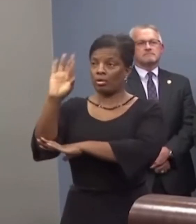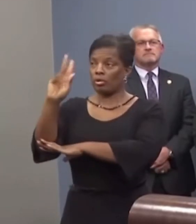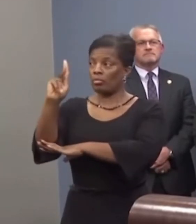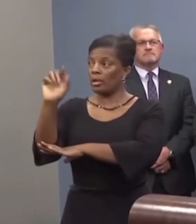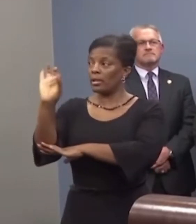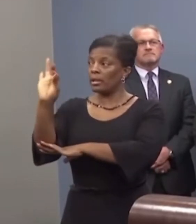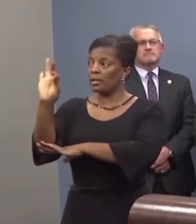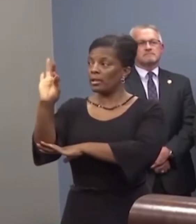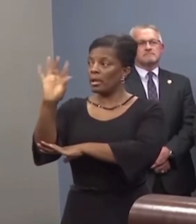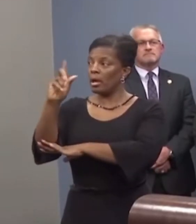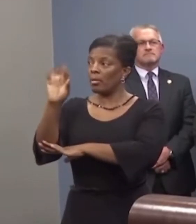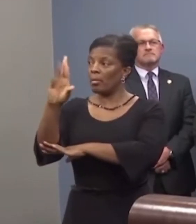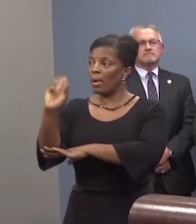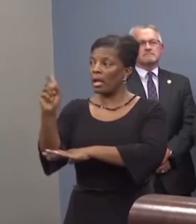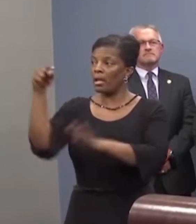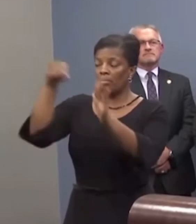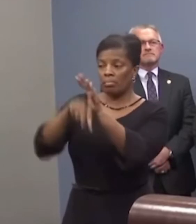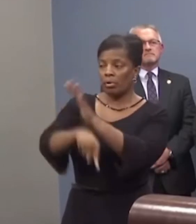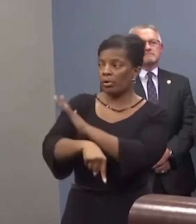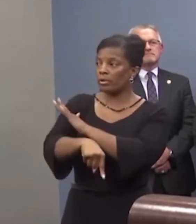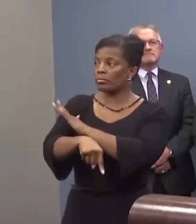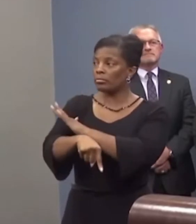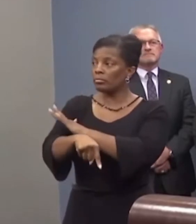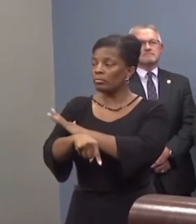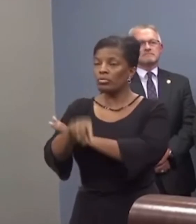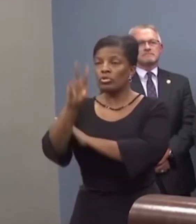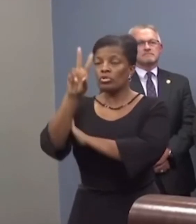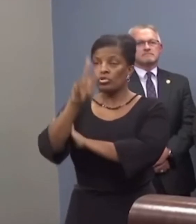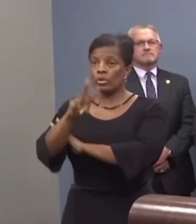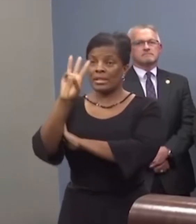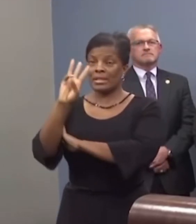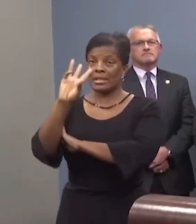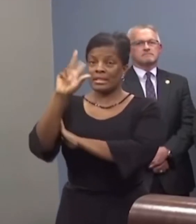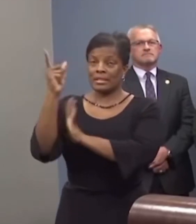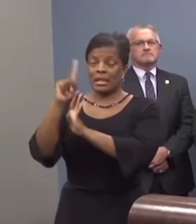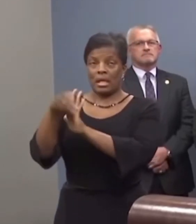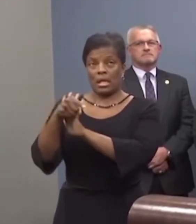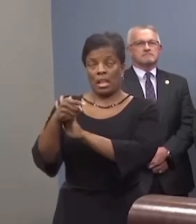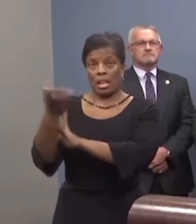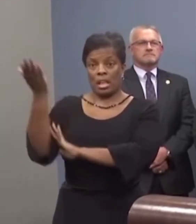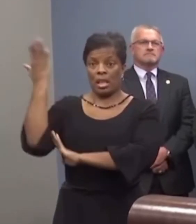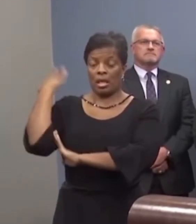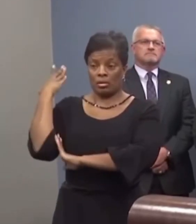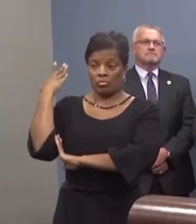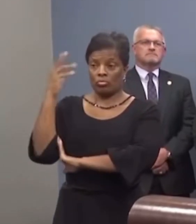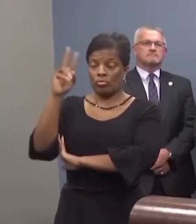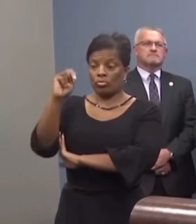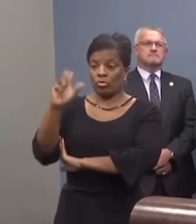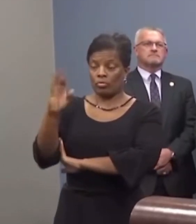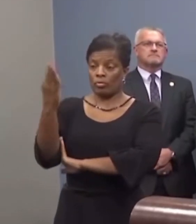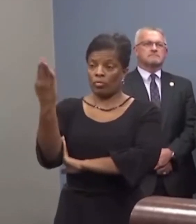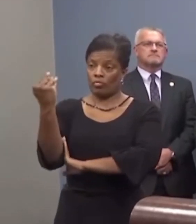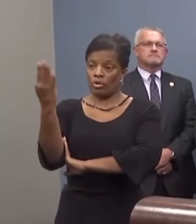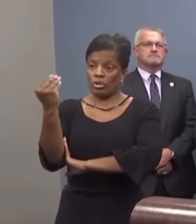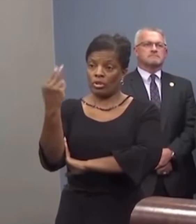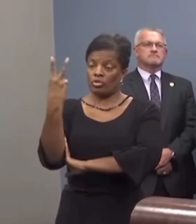Nyboa murdered. 26 days later, on November 14th, just two weeks ago,